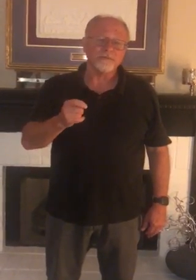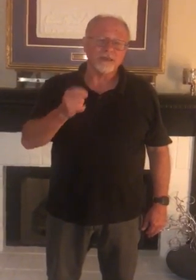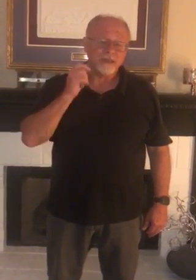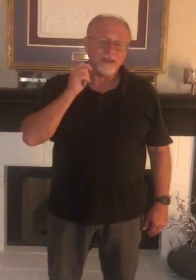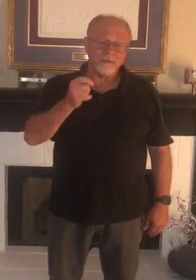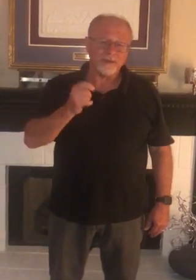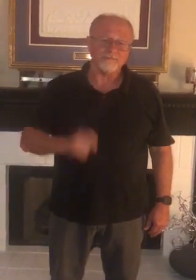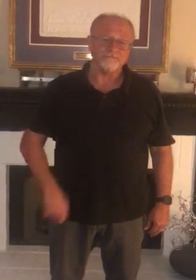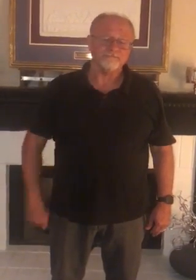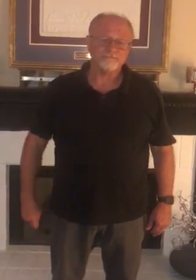Amen.